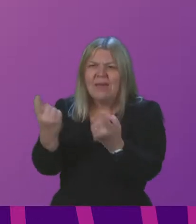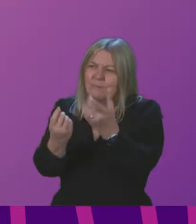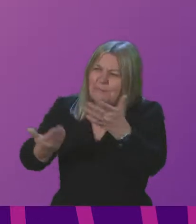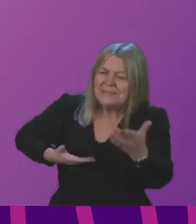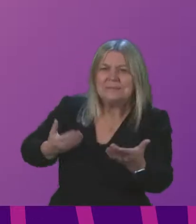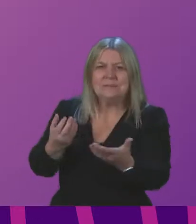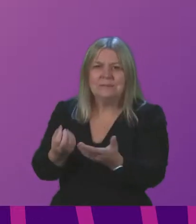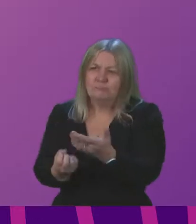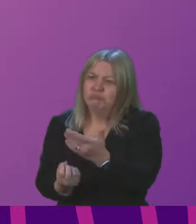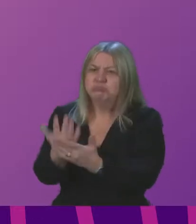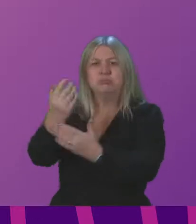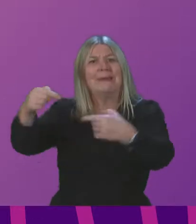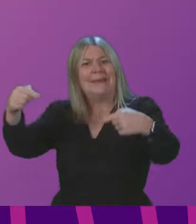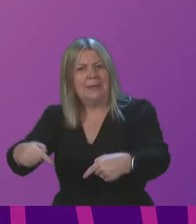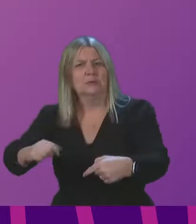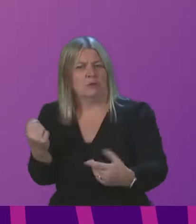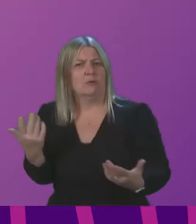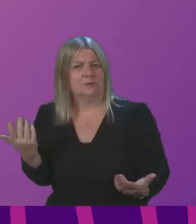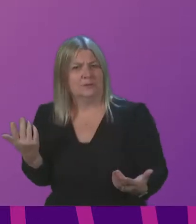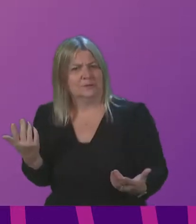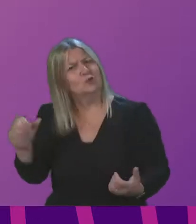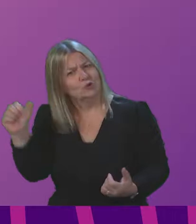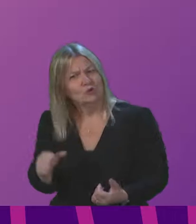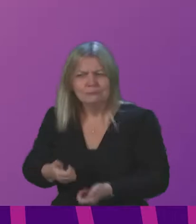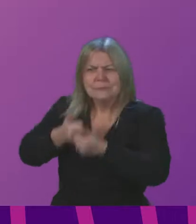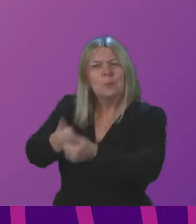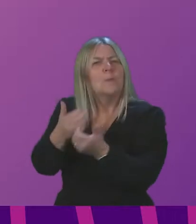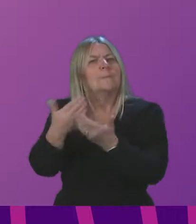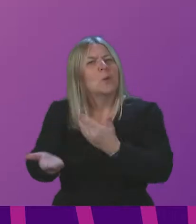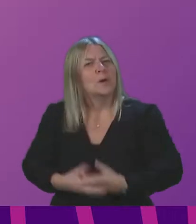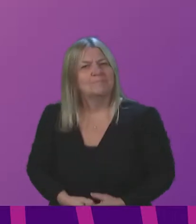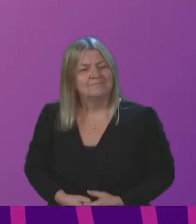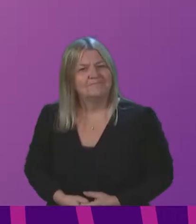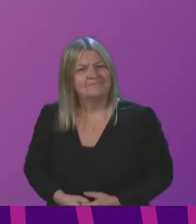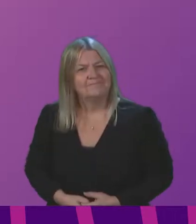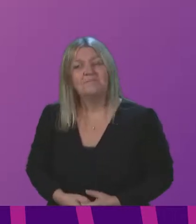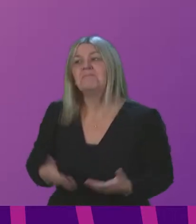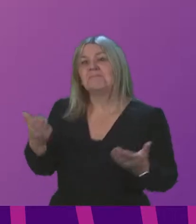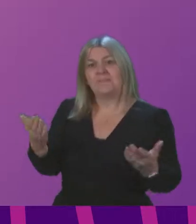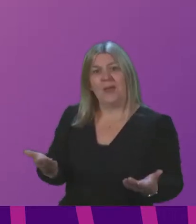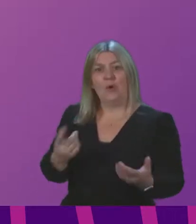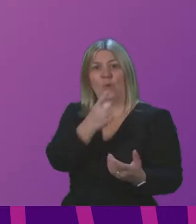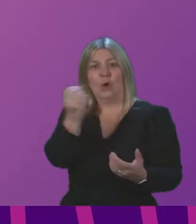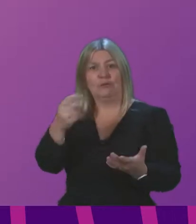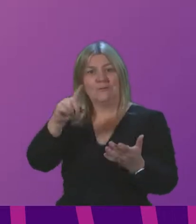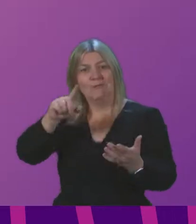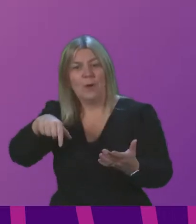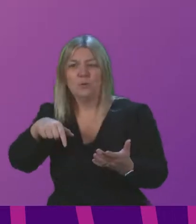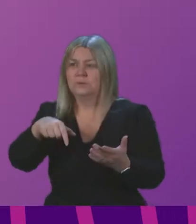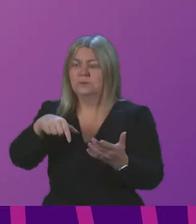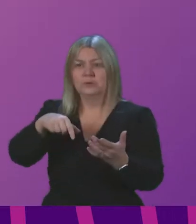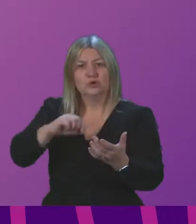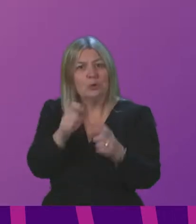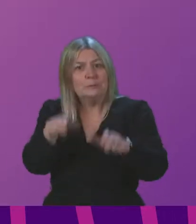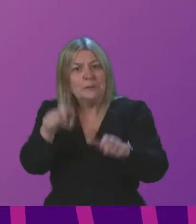I would argue that we don't really have a choice. Now we have the spectre of 100,000 Scots struggling with long COVID.